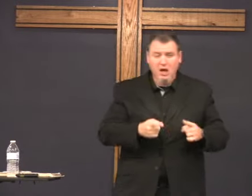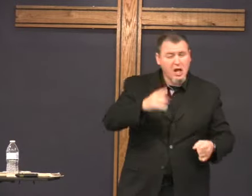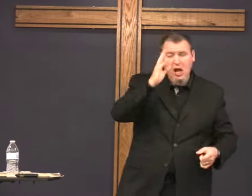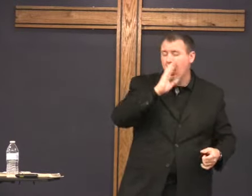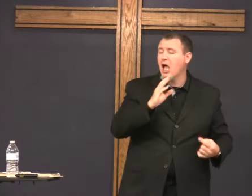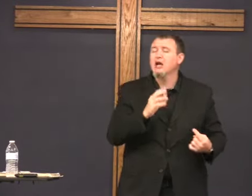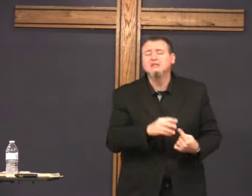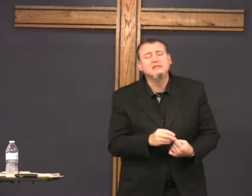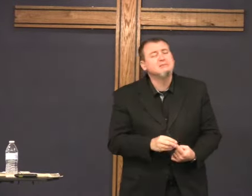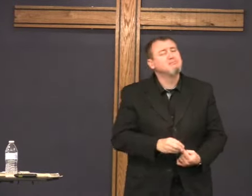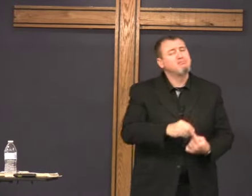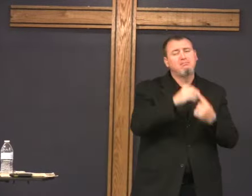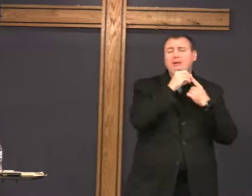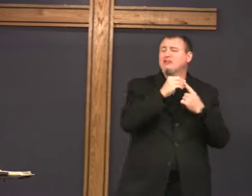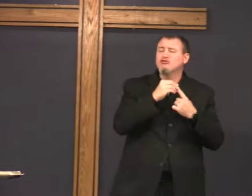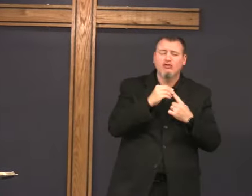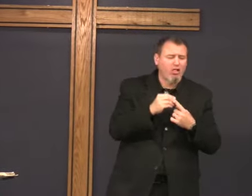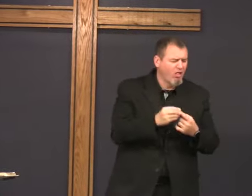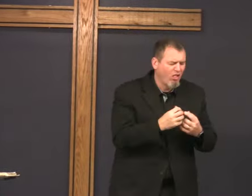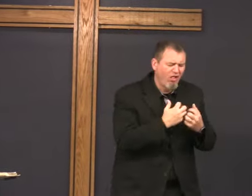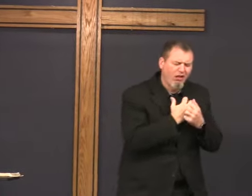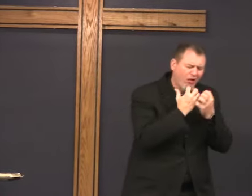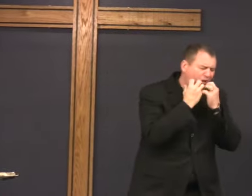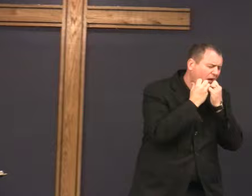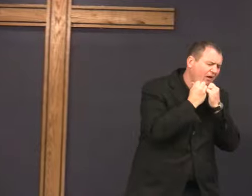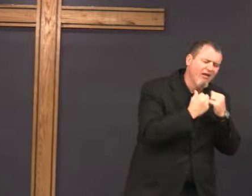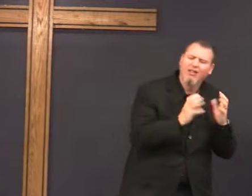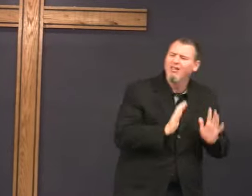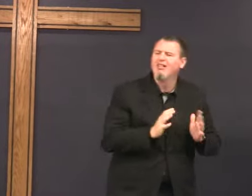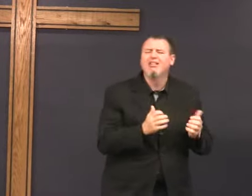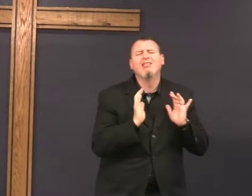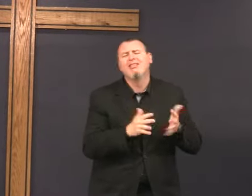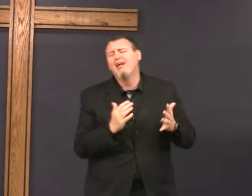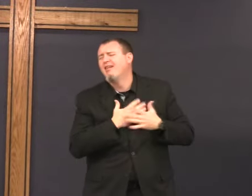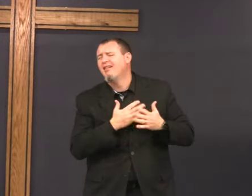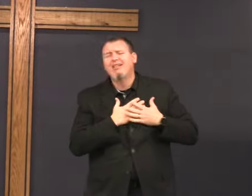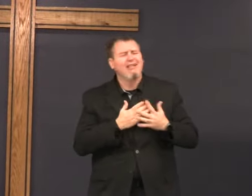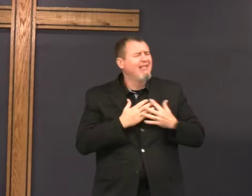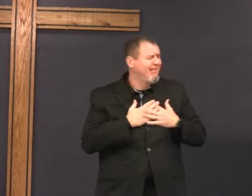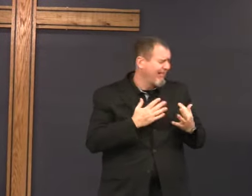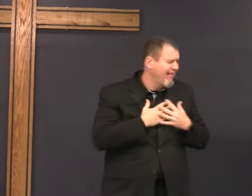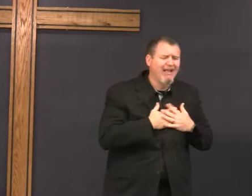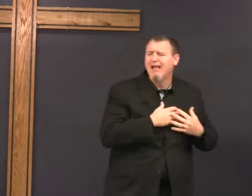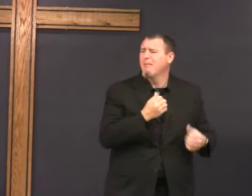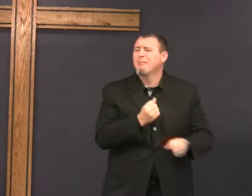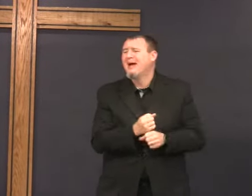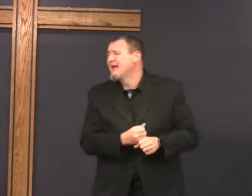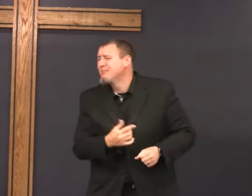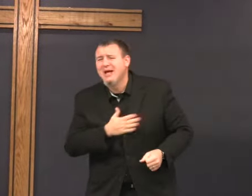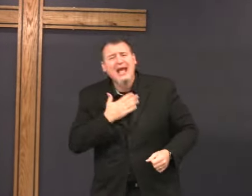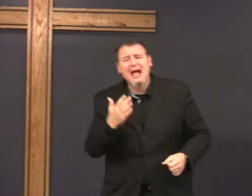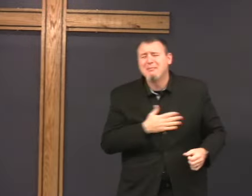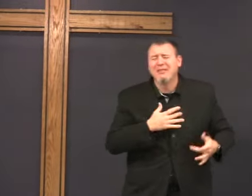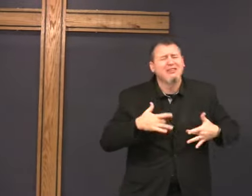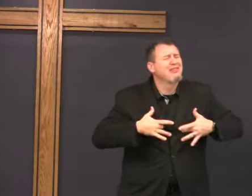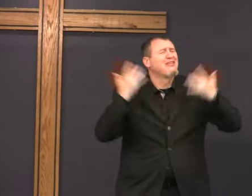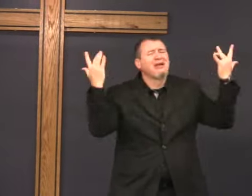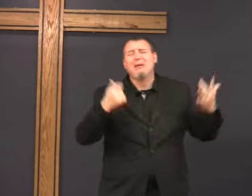That's true. But God especially, especially, really loves and is